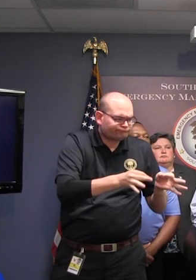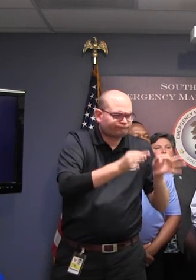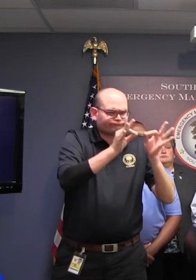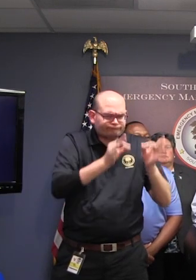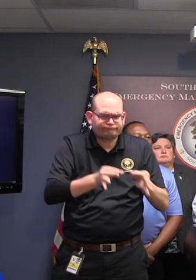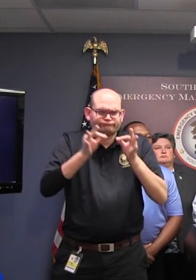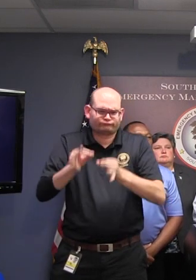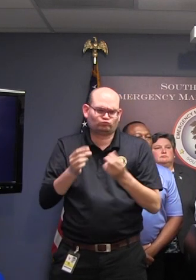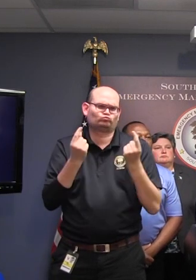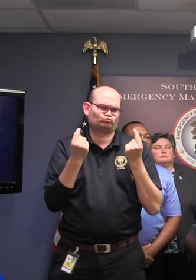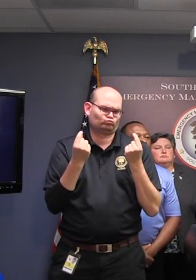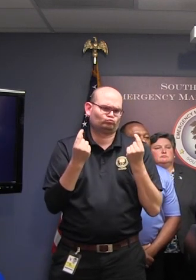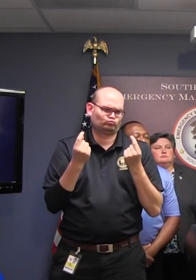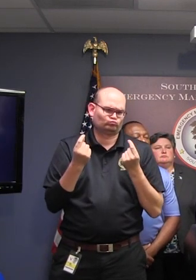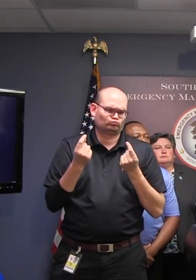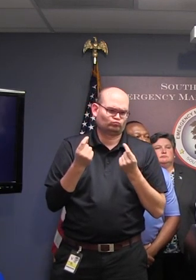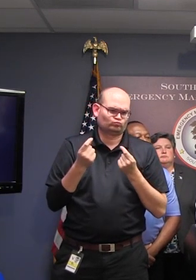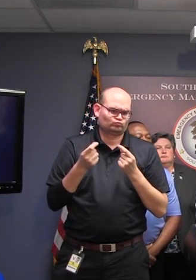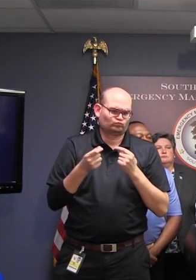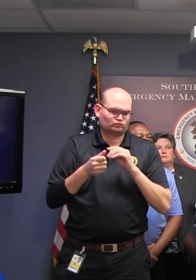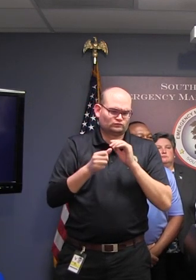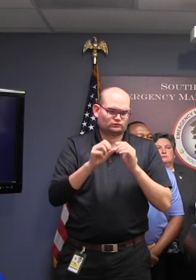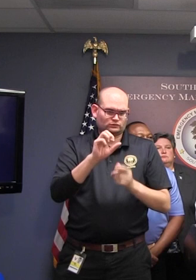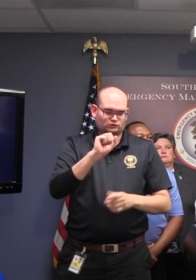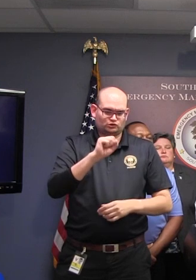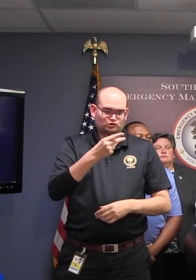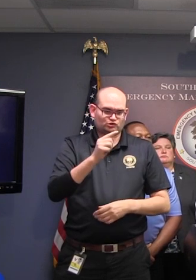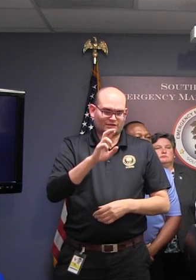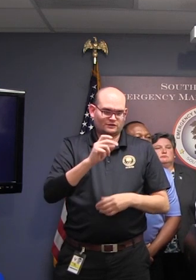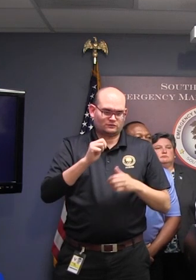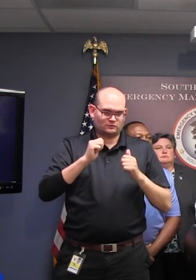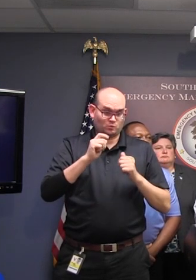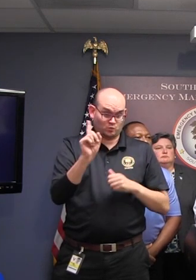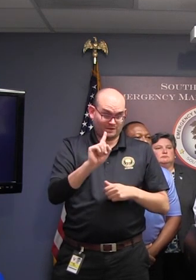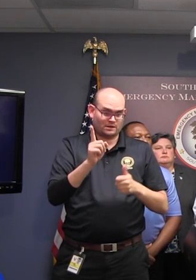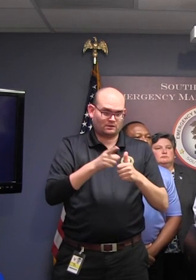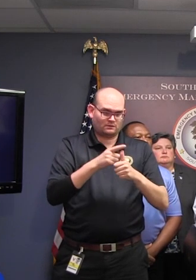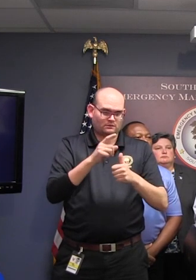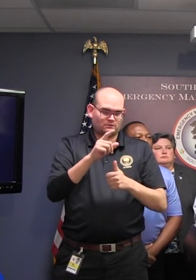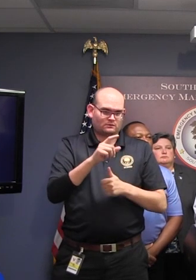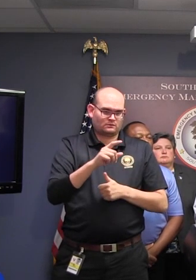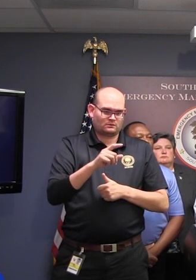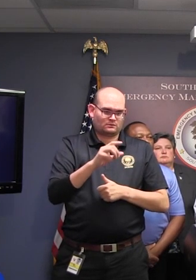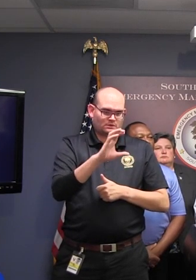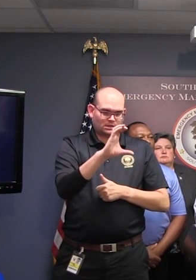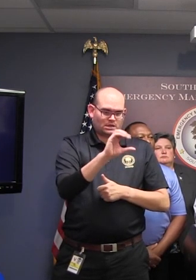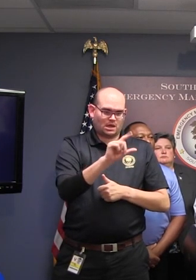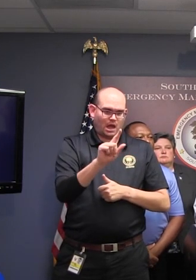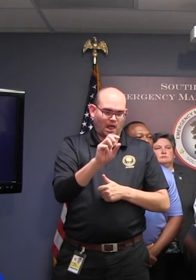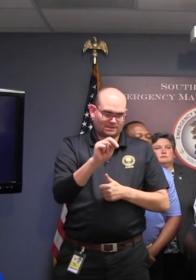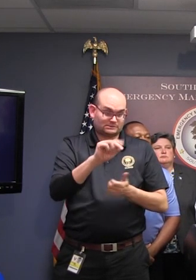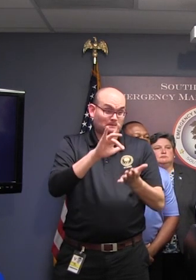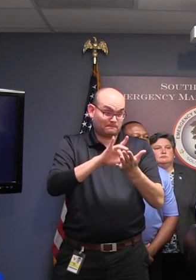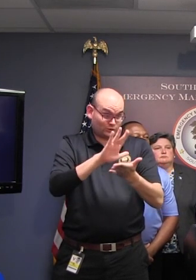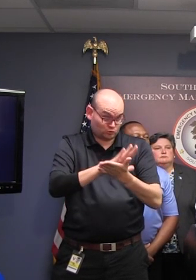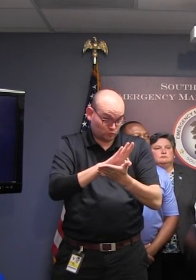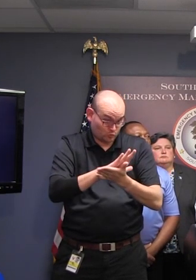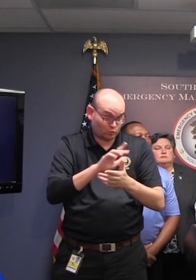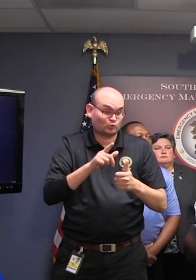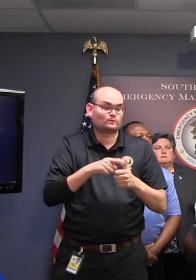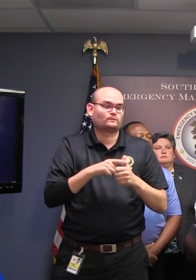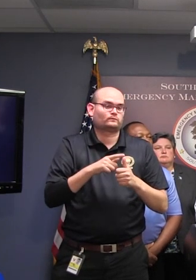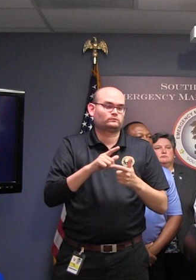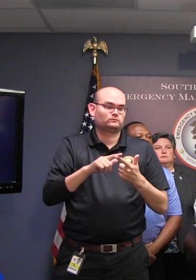Shelters will be operating in these places. The Colleton Middle School in Colleton County, that's the